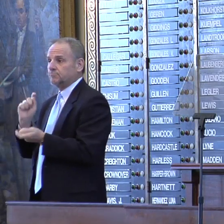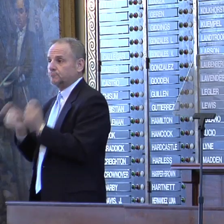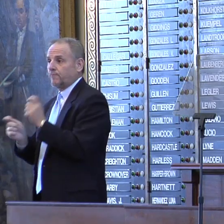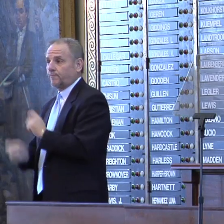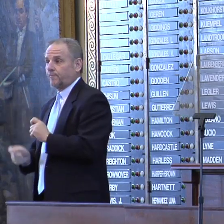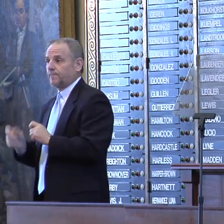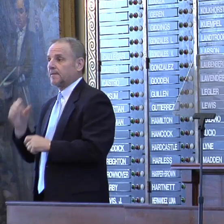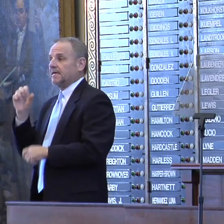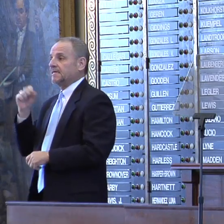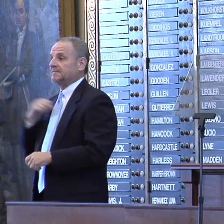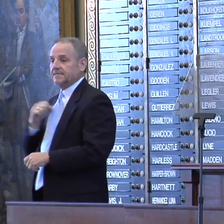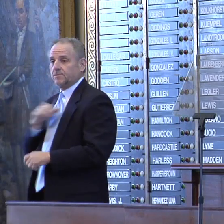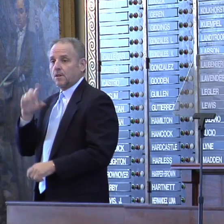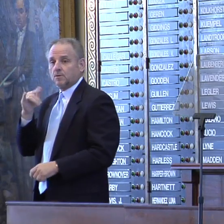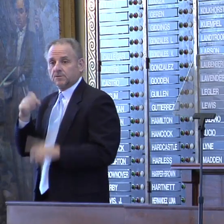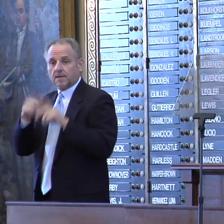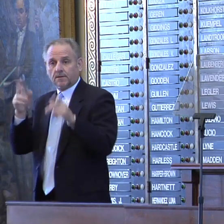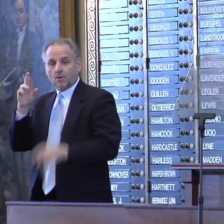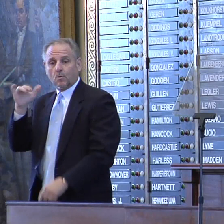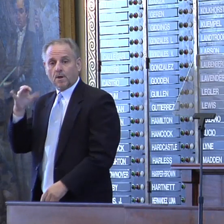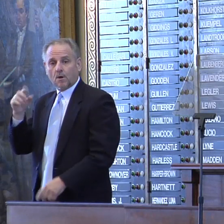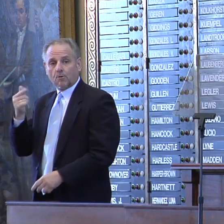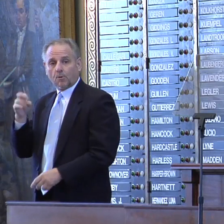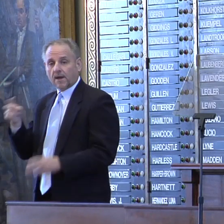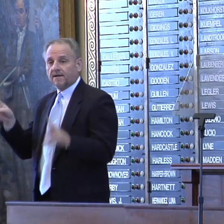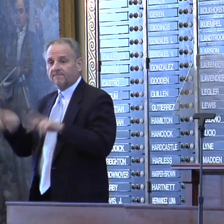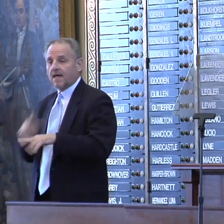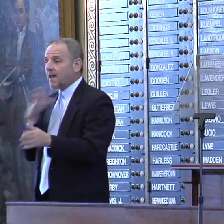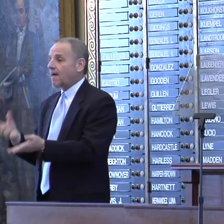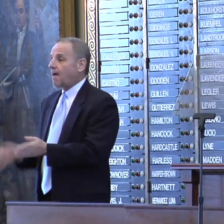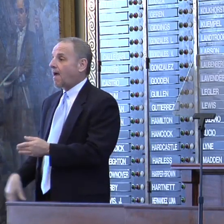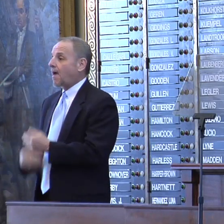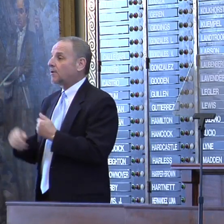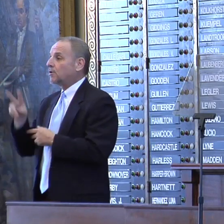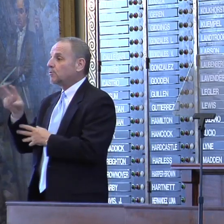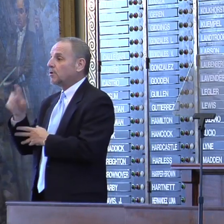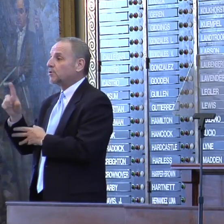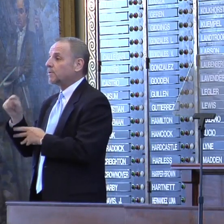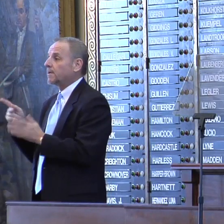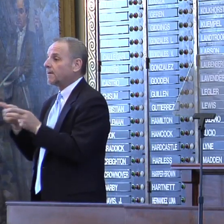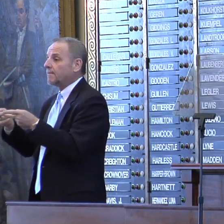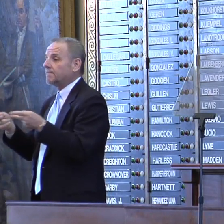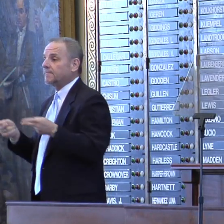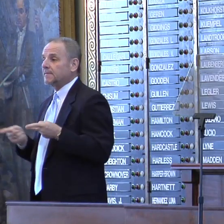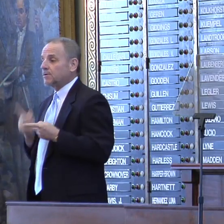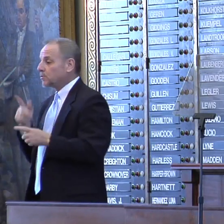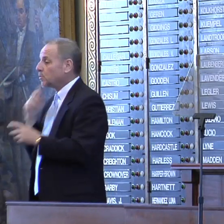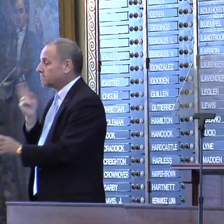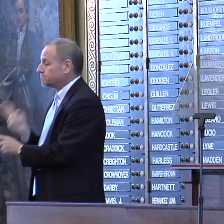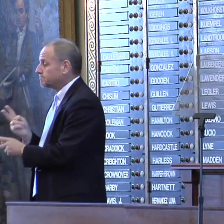Senator Lucio of the Rio Grande Valley has added 220 physicians to care